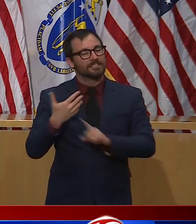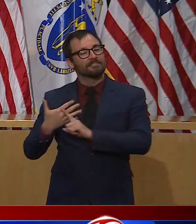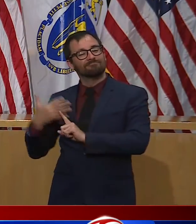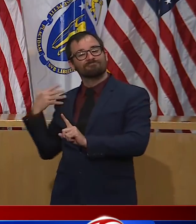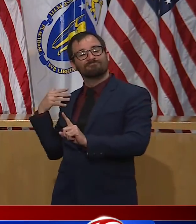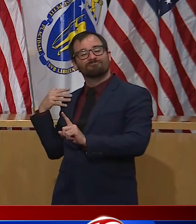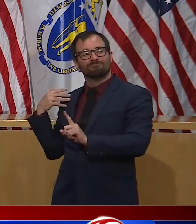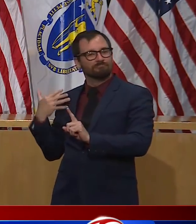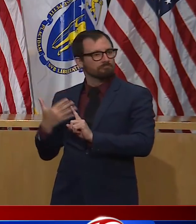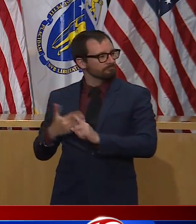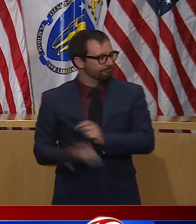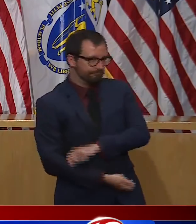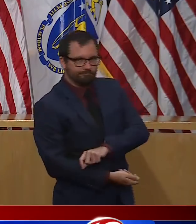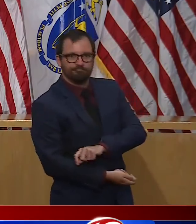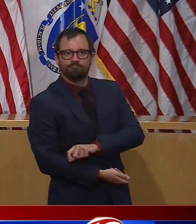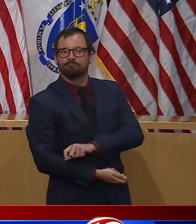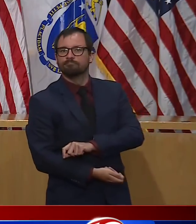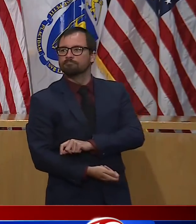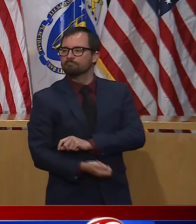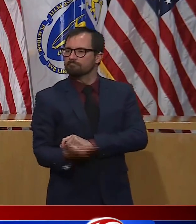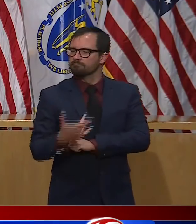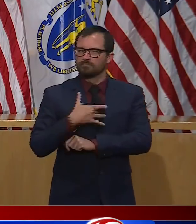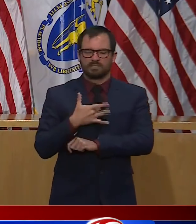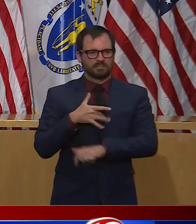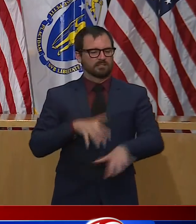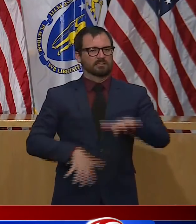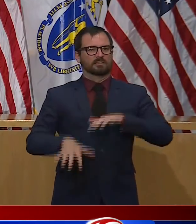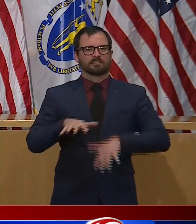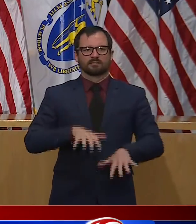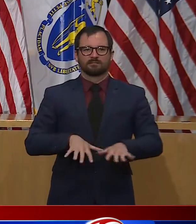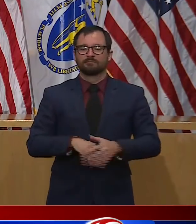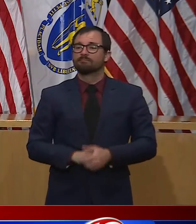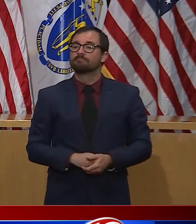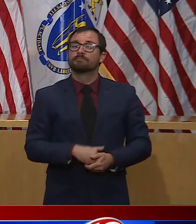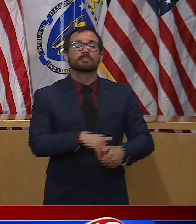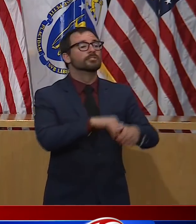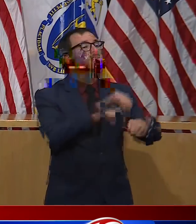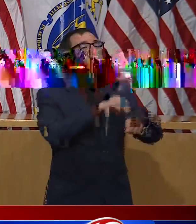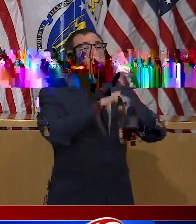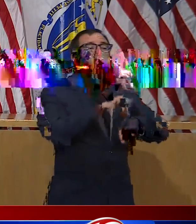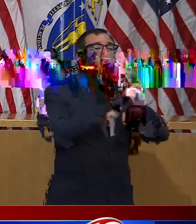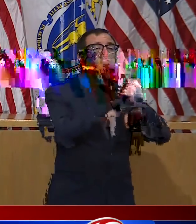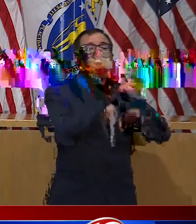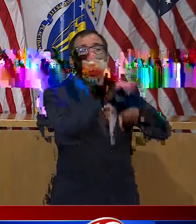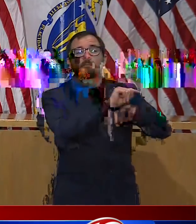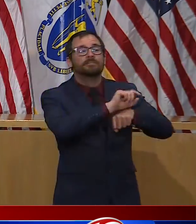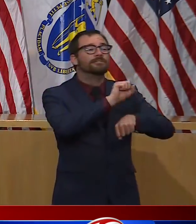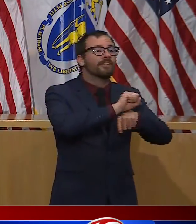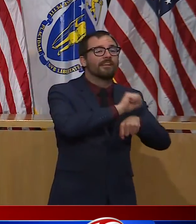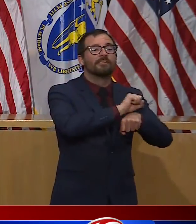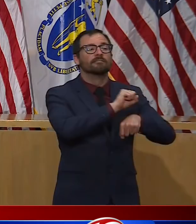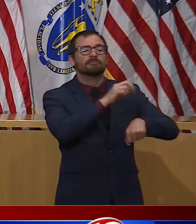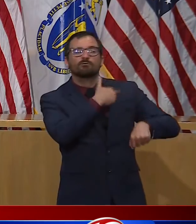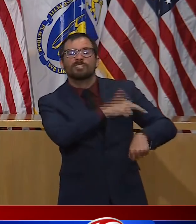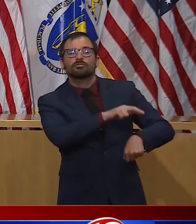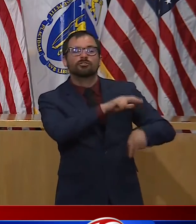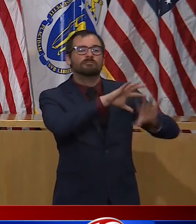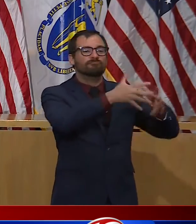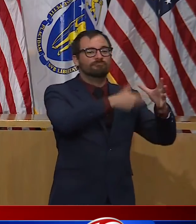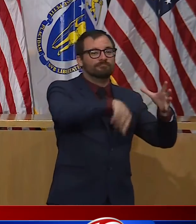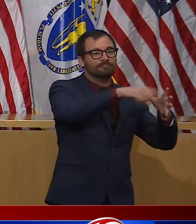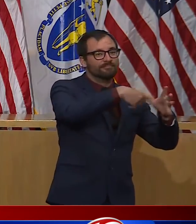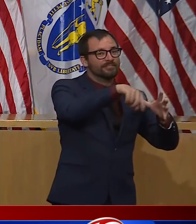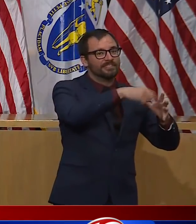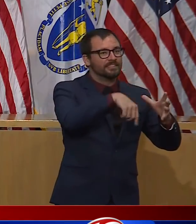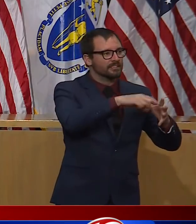But for the foreseeable future, everyone needs to continue to do the right things to bring the fight to the virus so that we can continue to